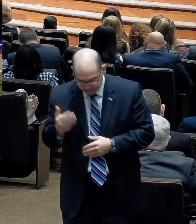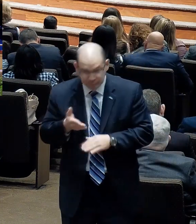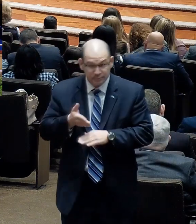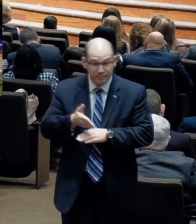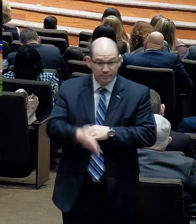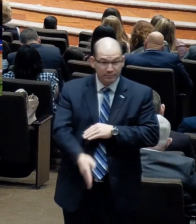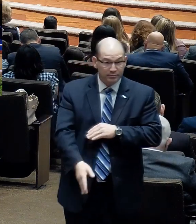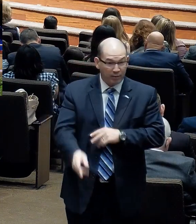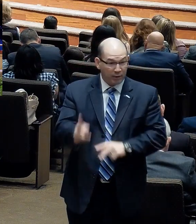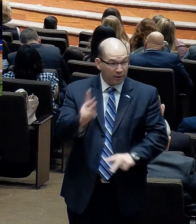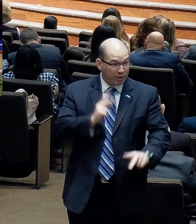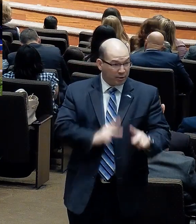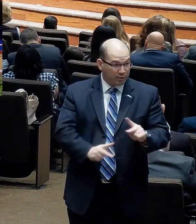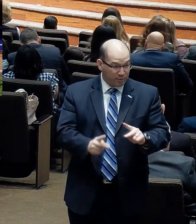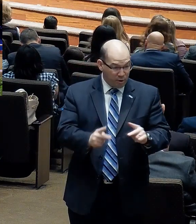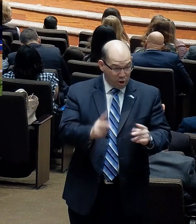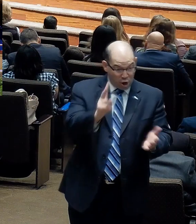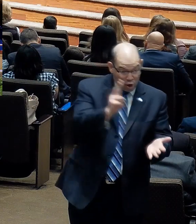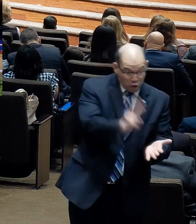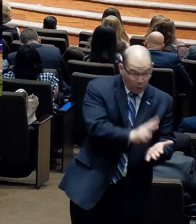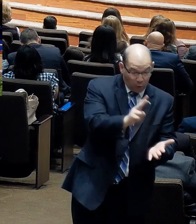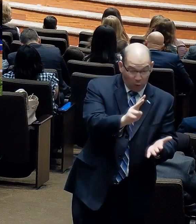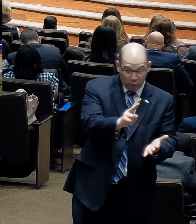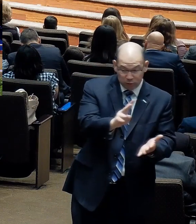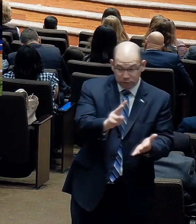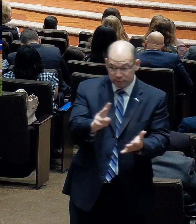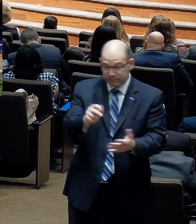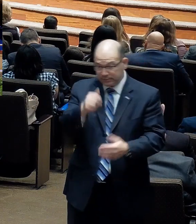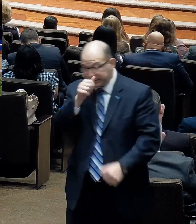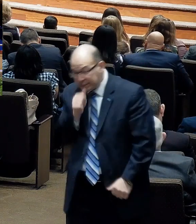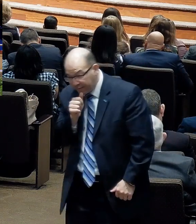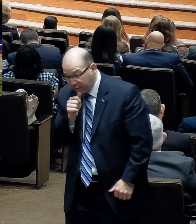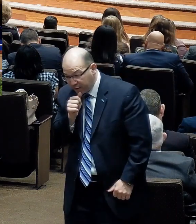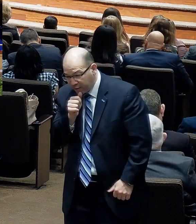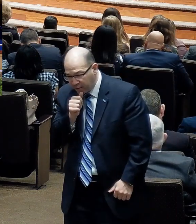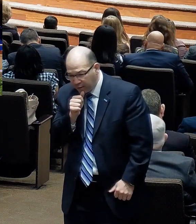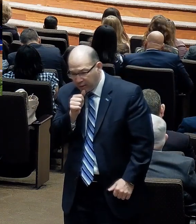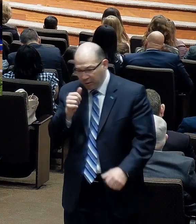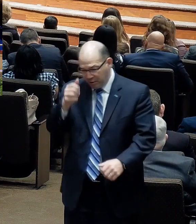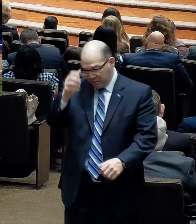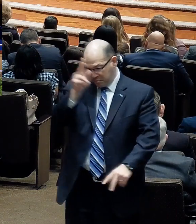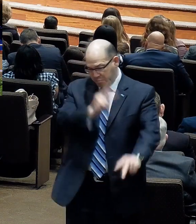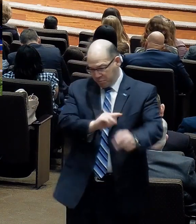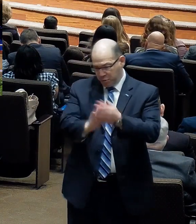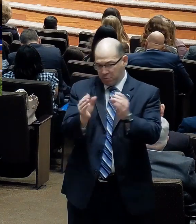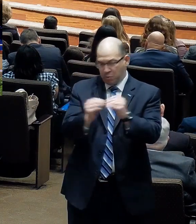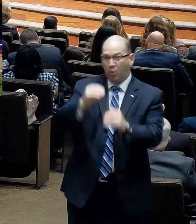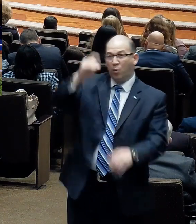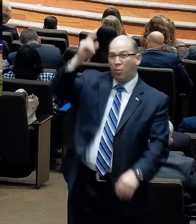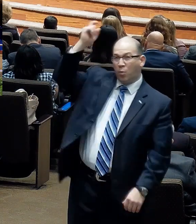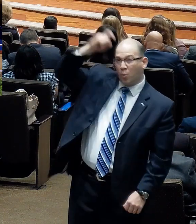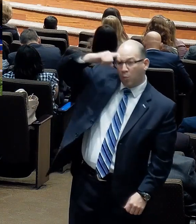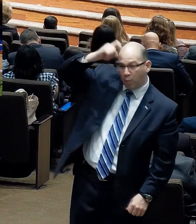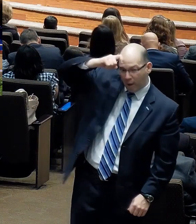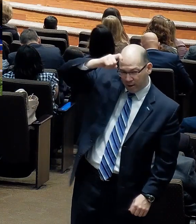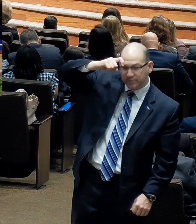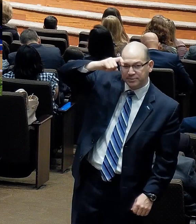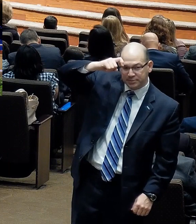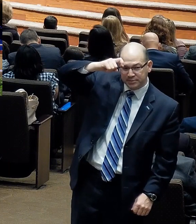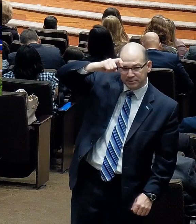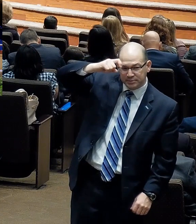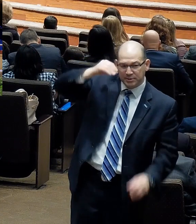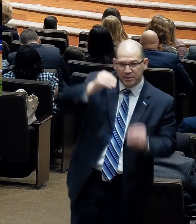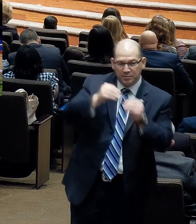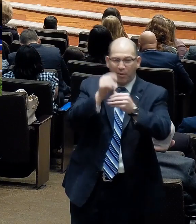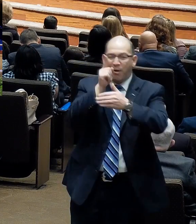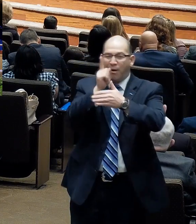and wiser. Trials have a way of softening our hearts, where once there might have been pride, and once we might have been lifted up with self